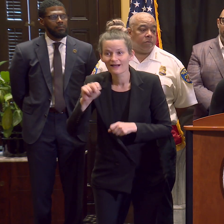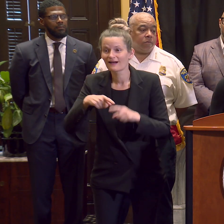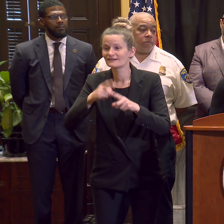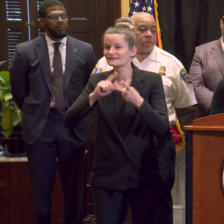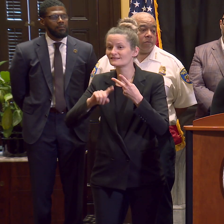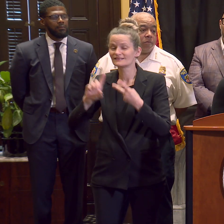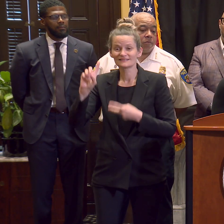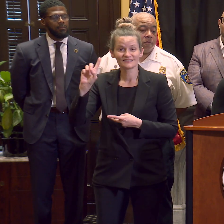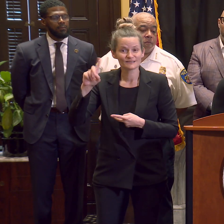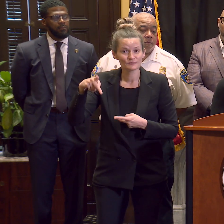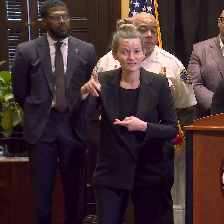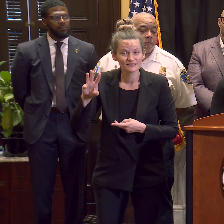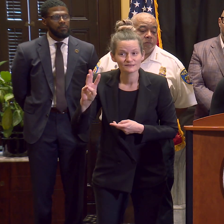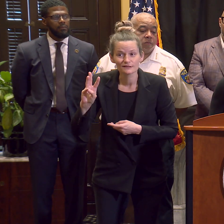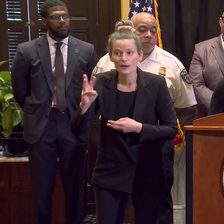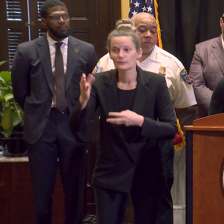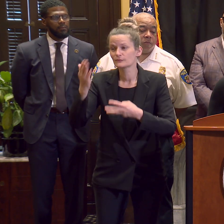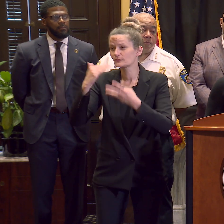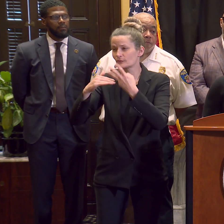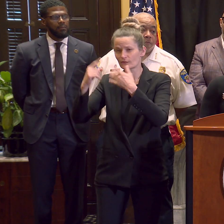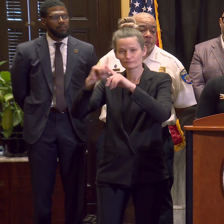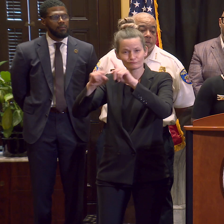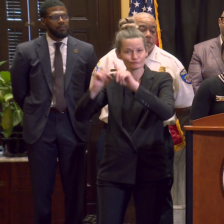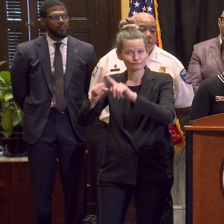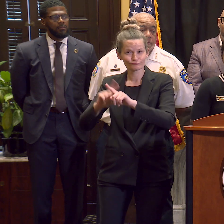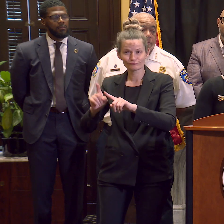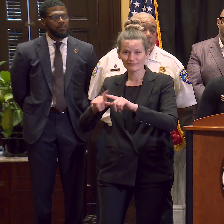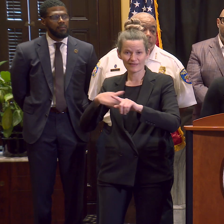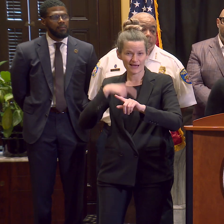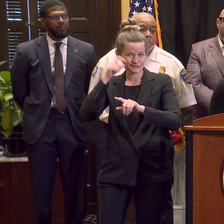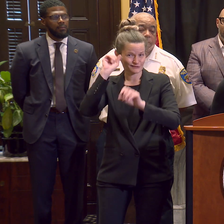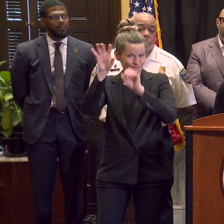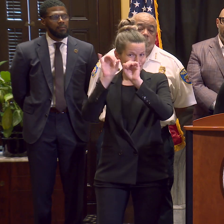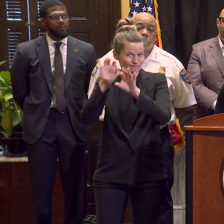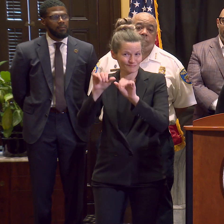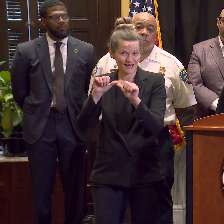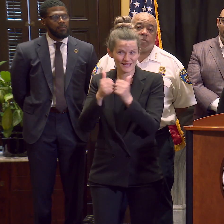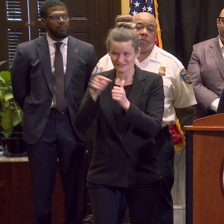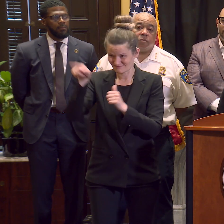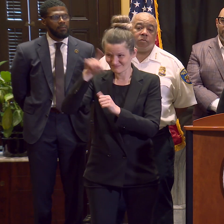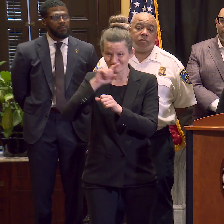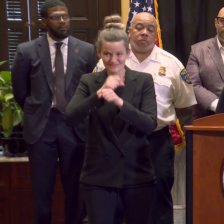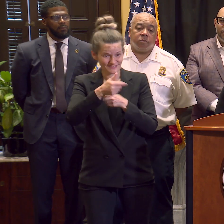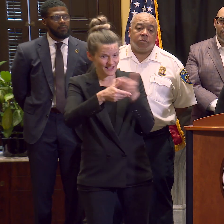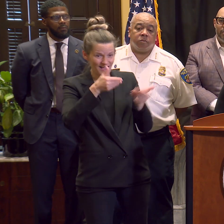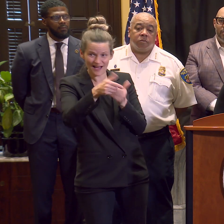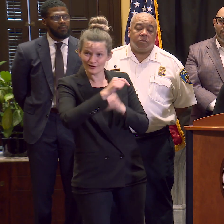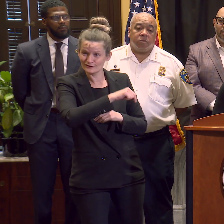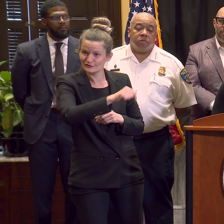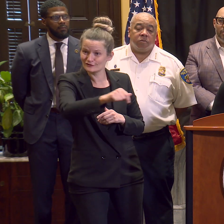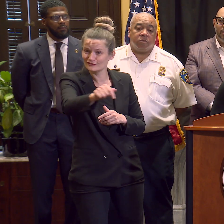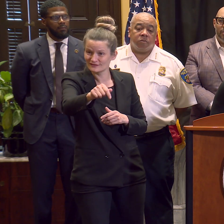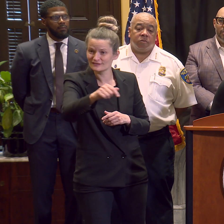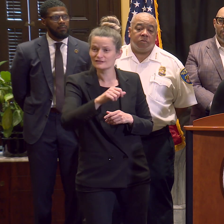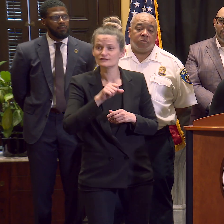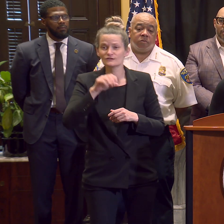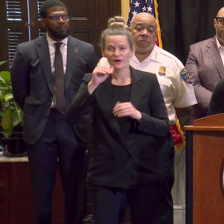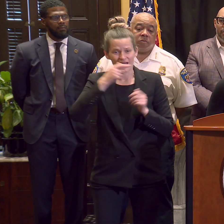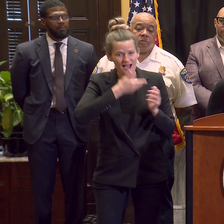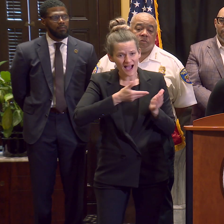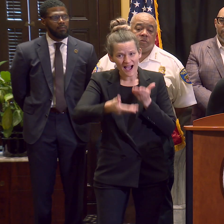people. In addition, some of you may know about our squeegee core during the CIAA